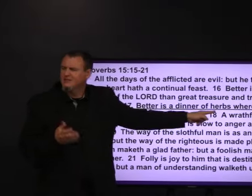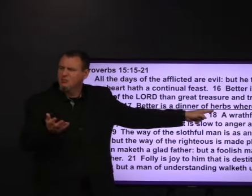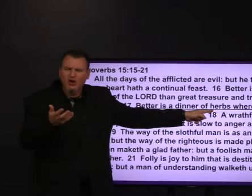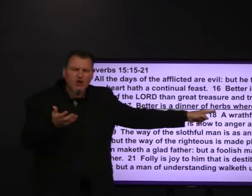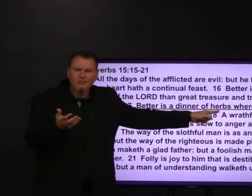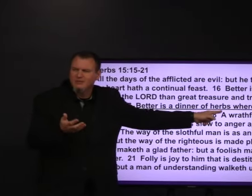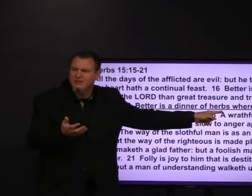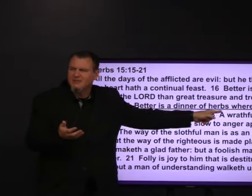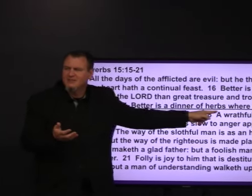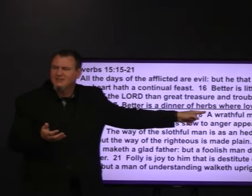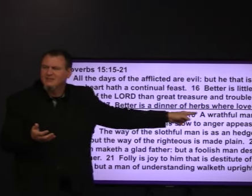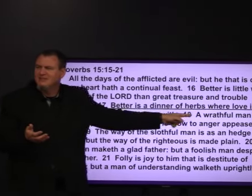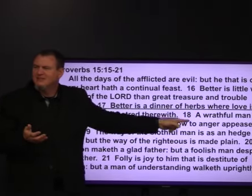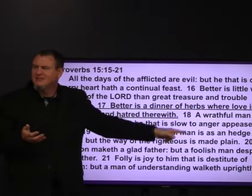what is this